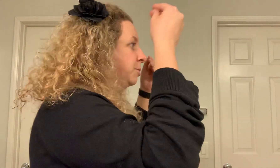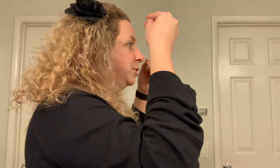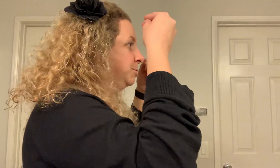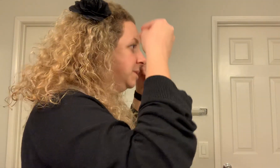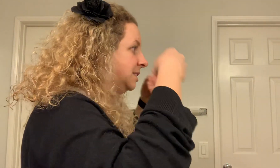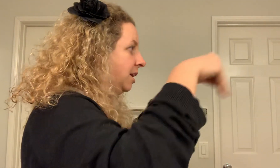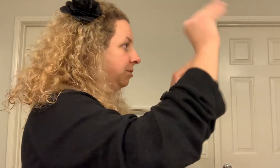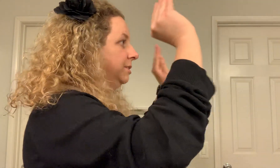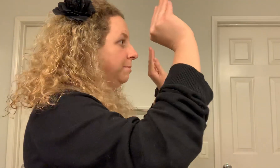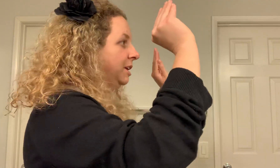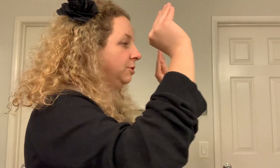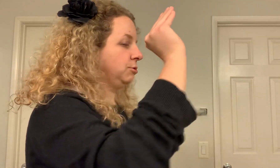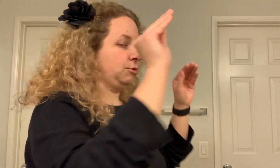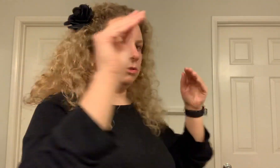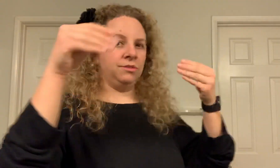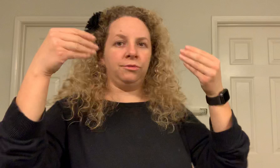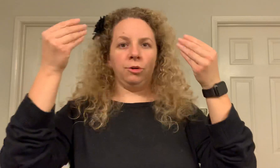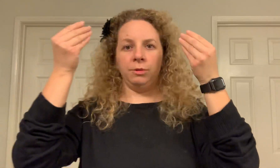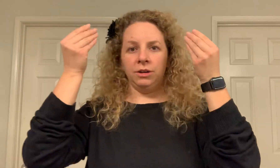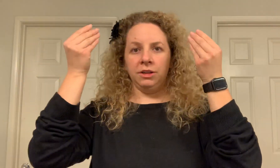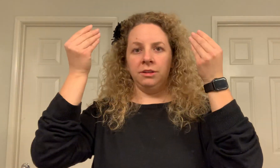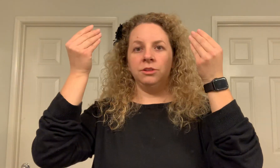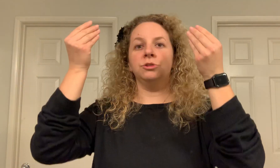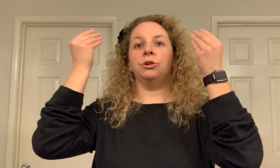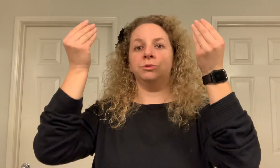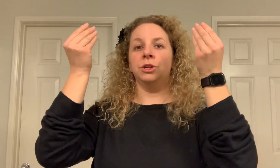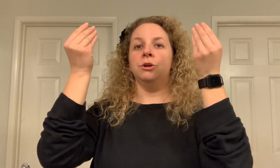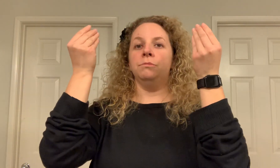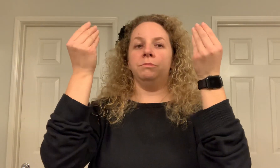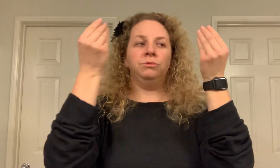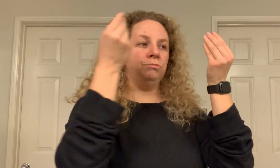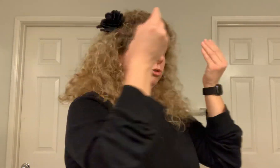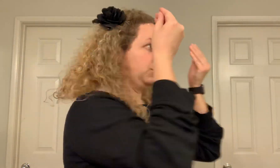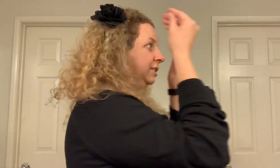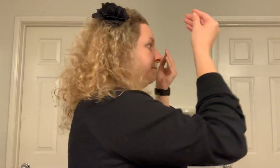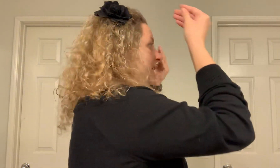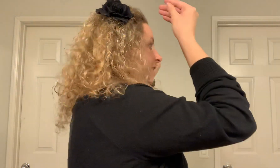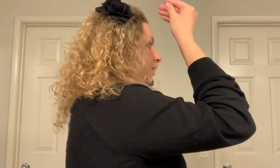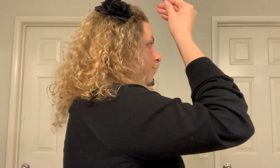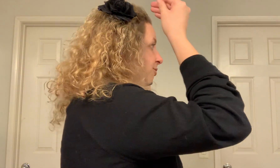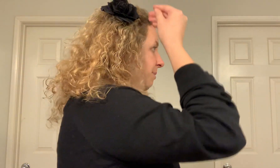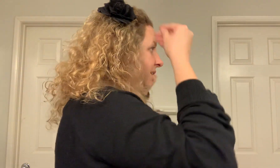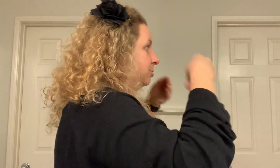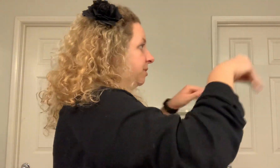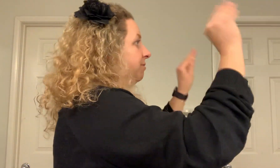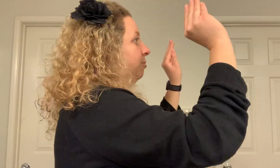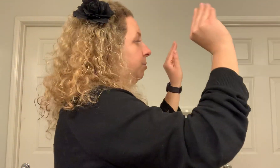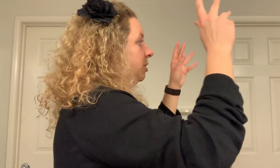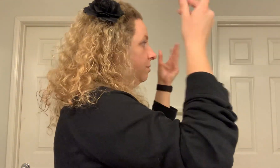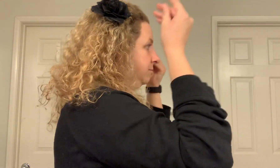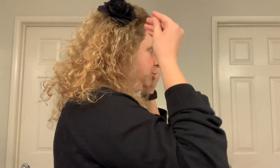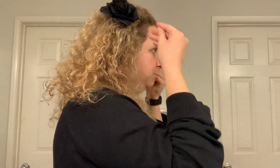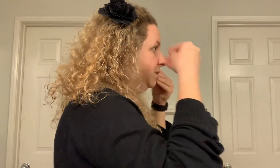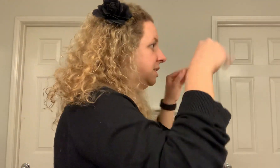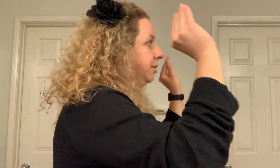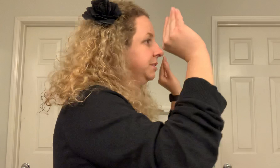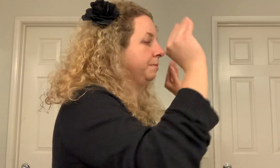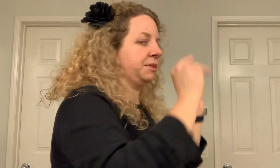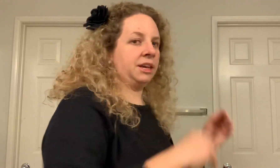I'm going to sell something. So it goes forward. So it goes towards me and then the movement is going forward to sell something.